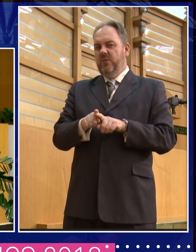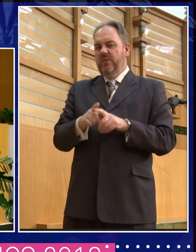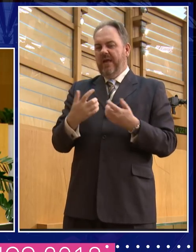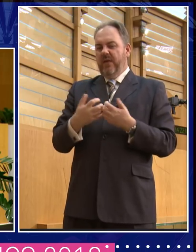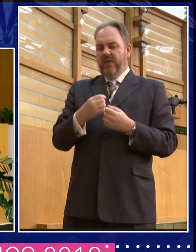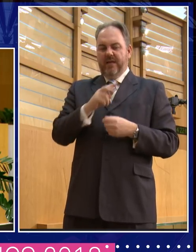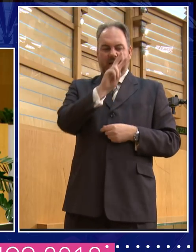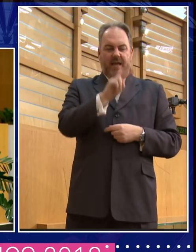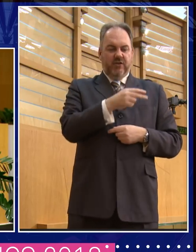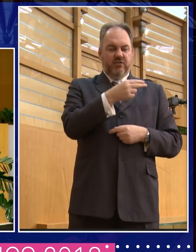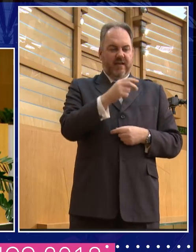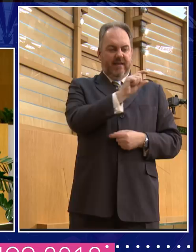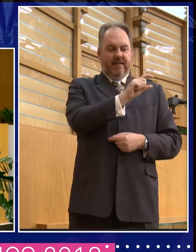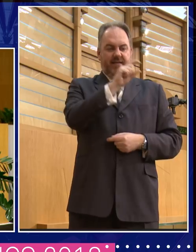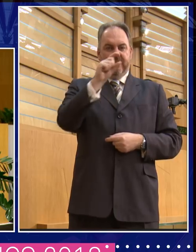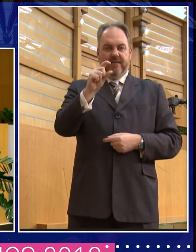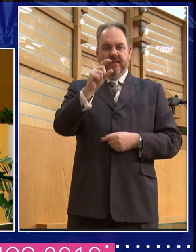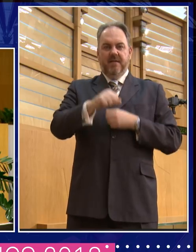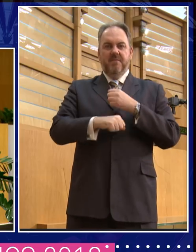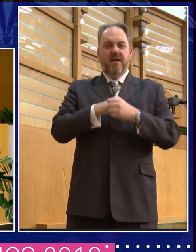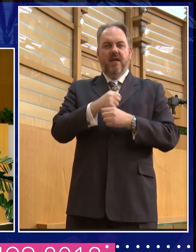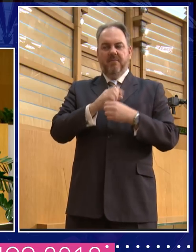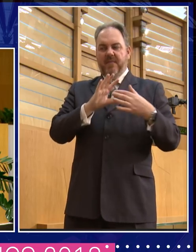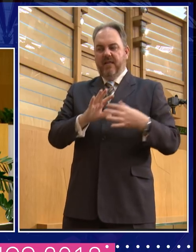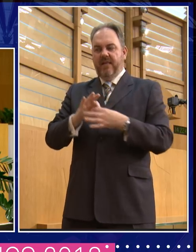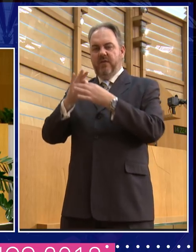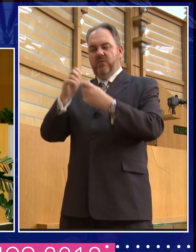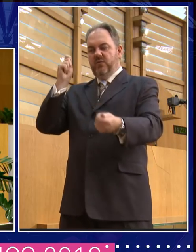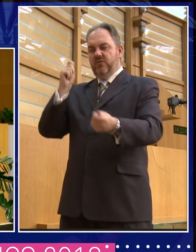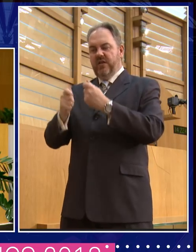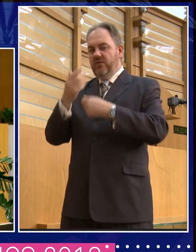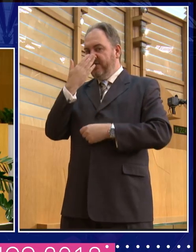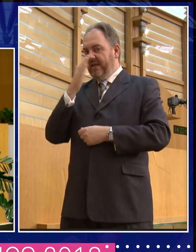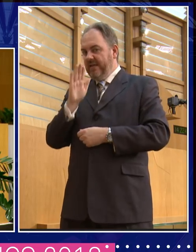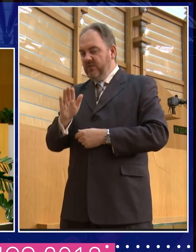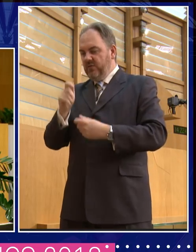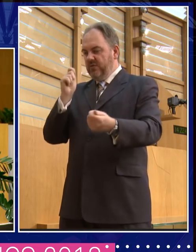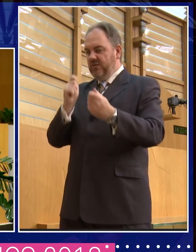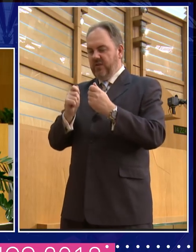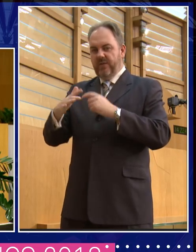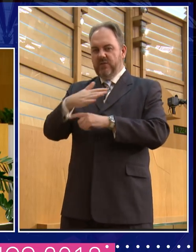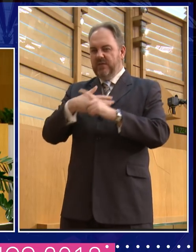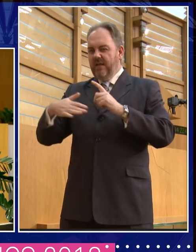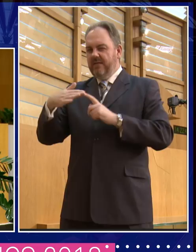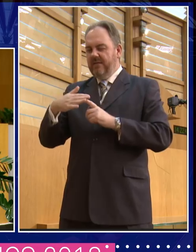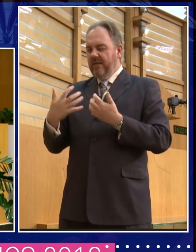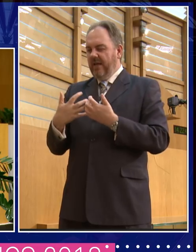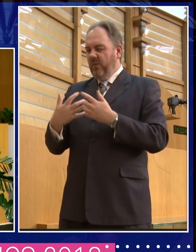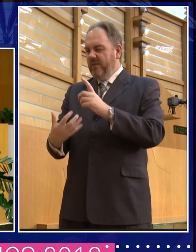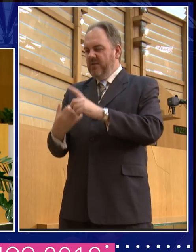into a kind of social change? And, I mean, I think it's far too, it's far too early